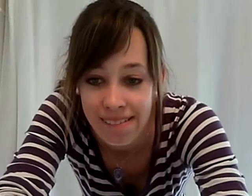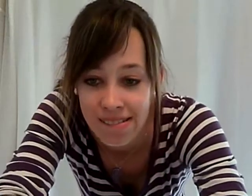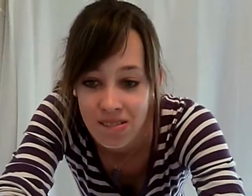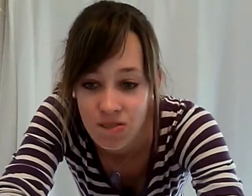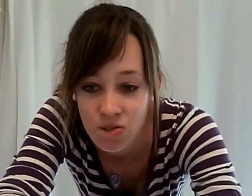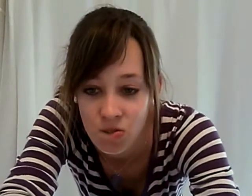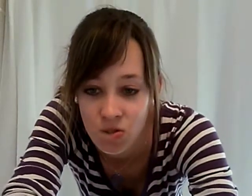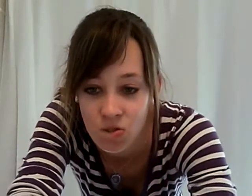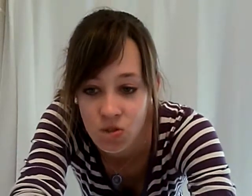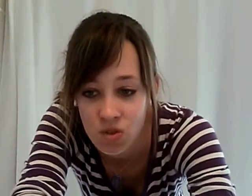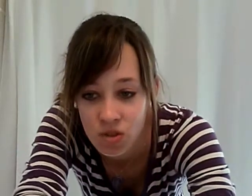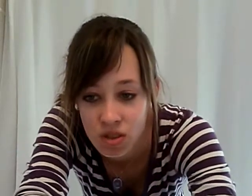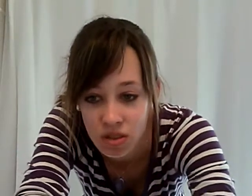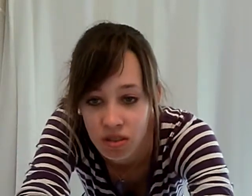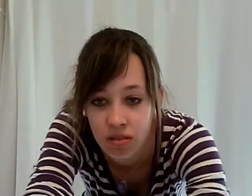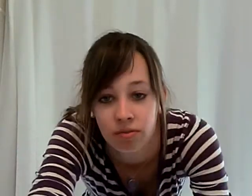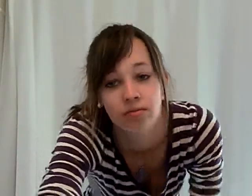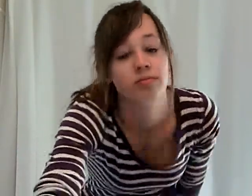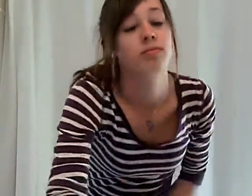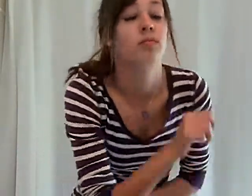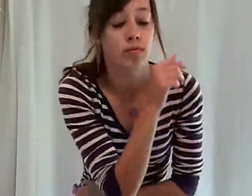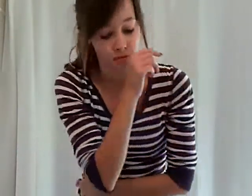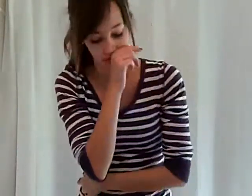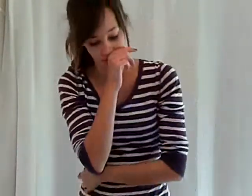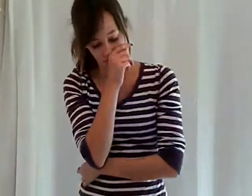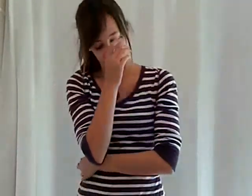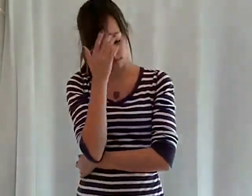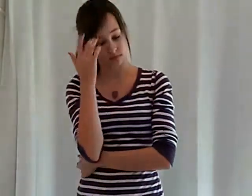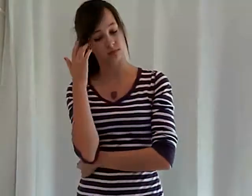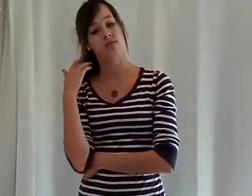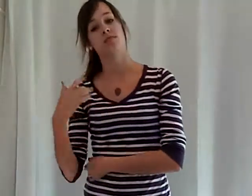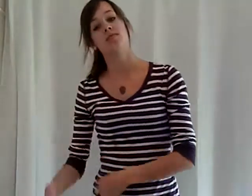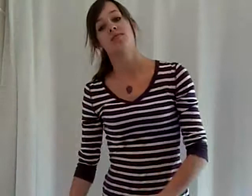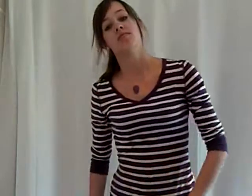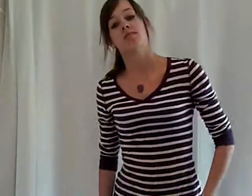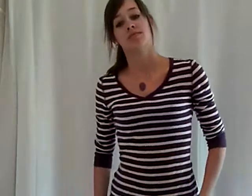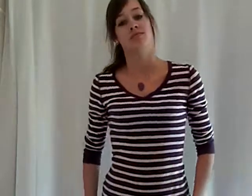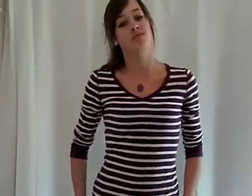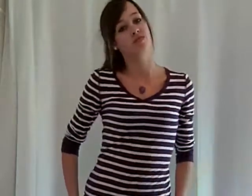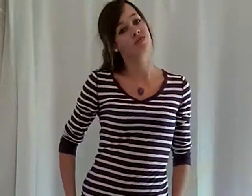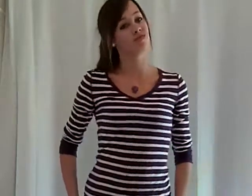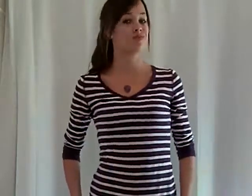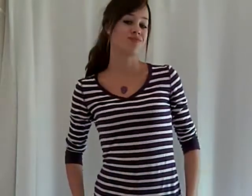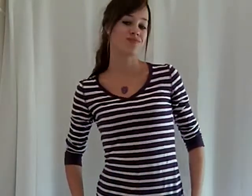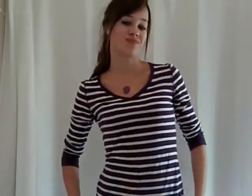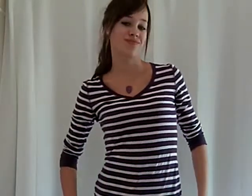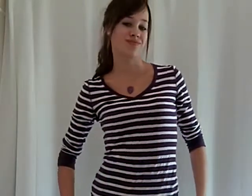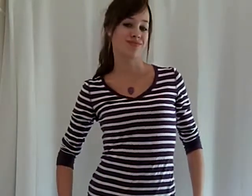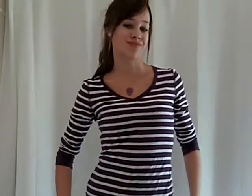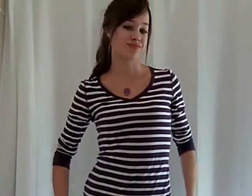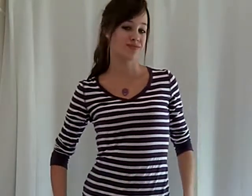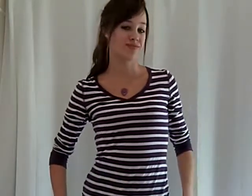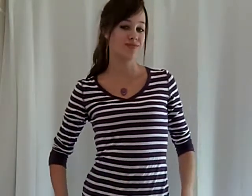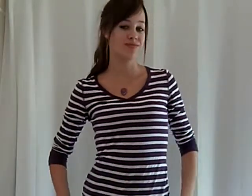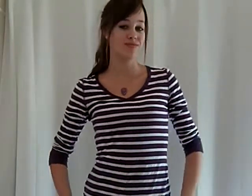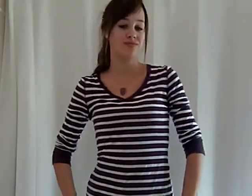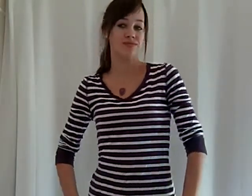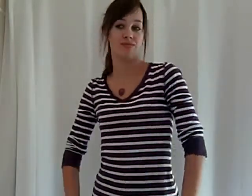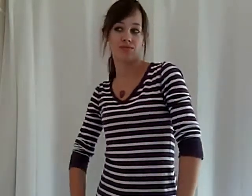I like the way I can keep my focus. I watch you talk. You did it not. And I hear the words that